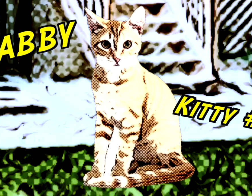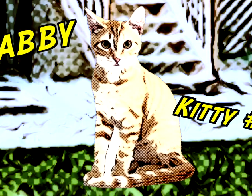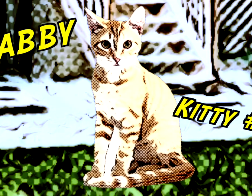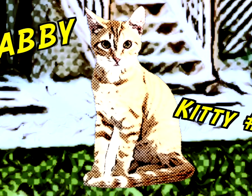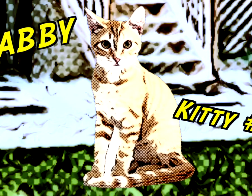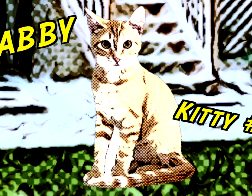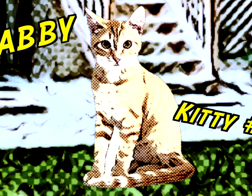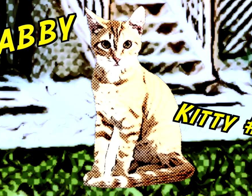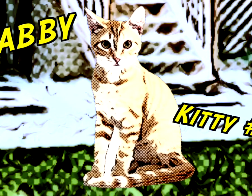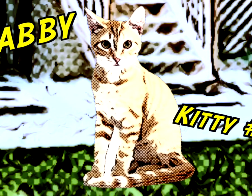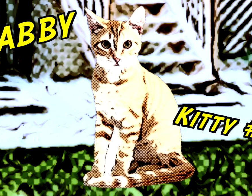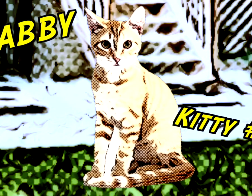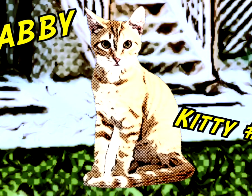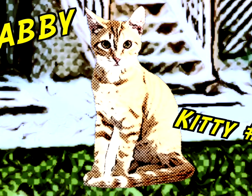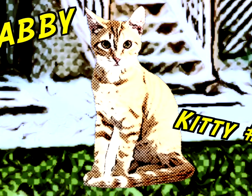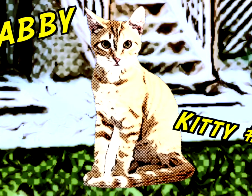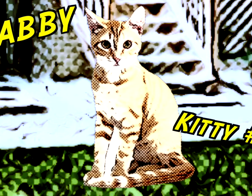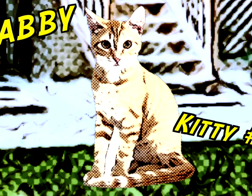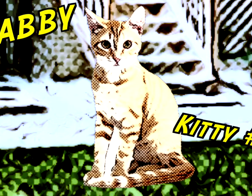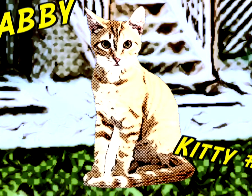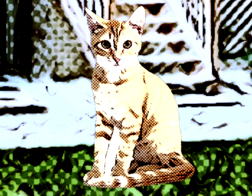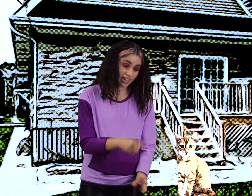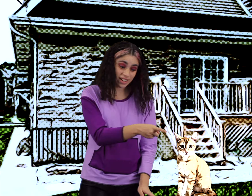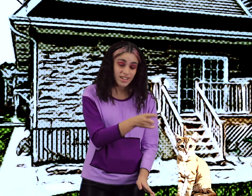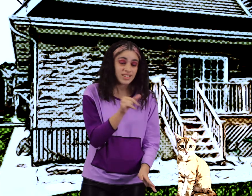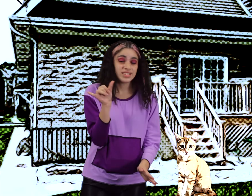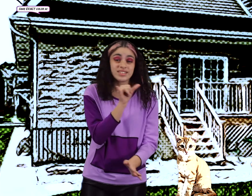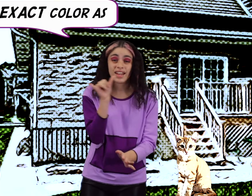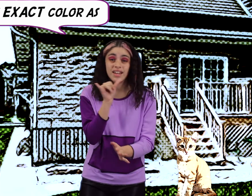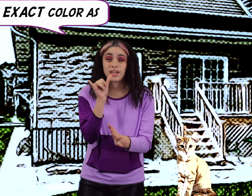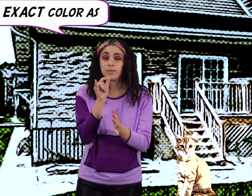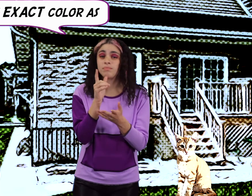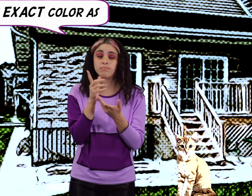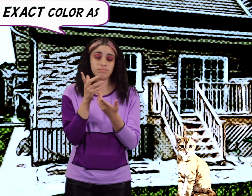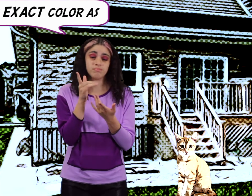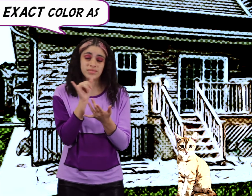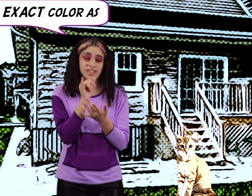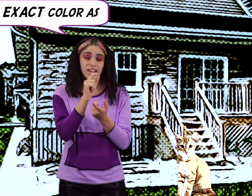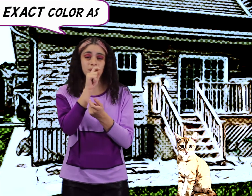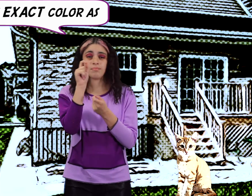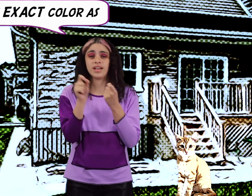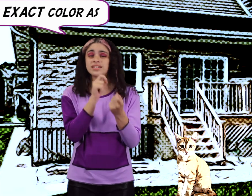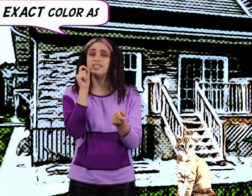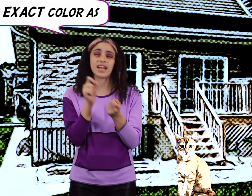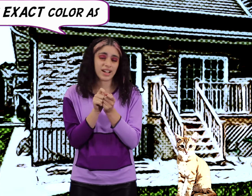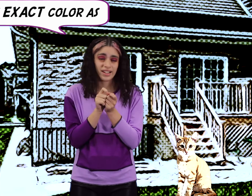mind green. Same name exactly